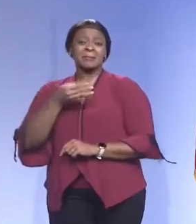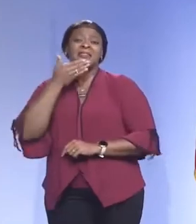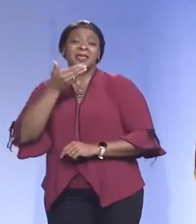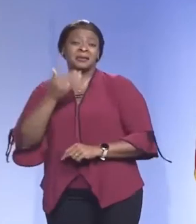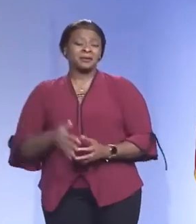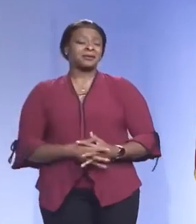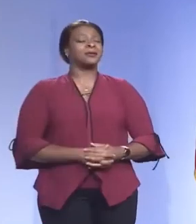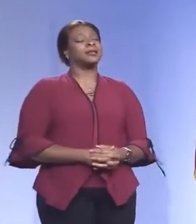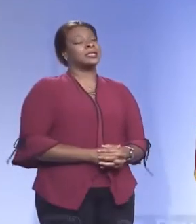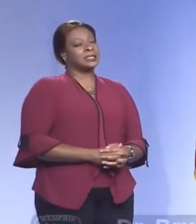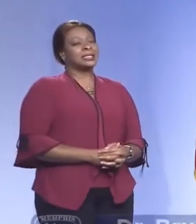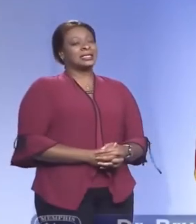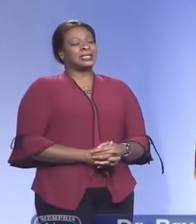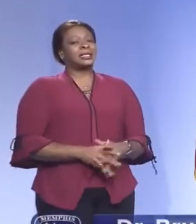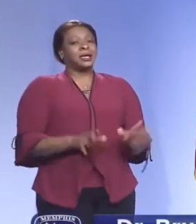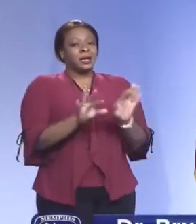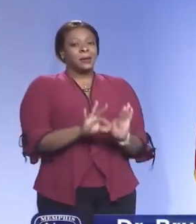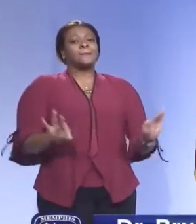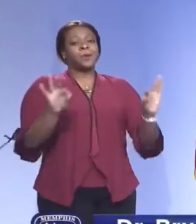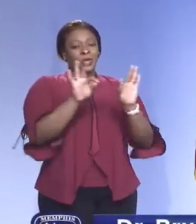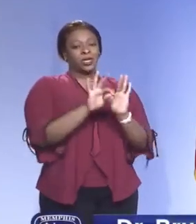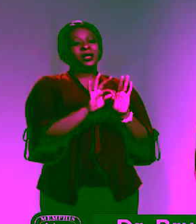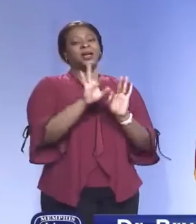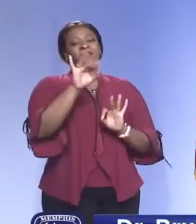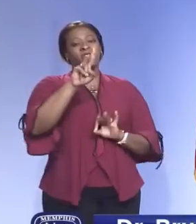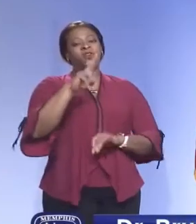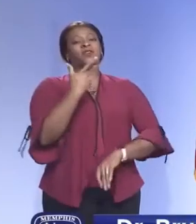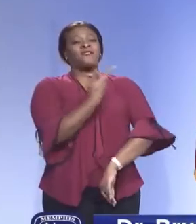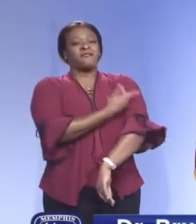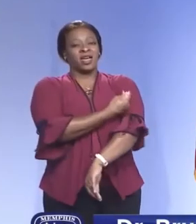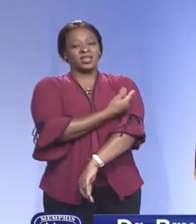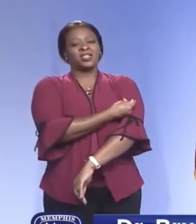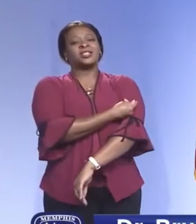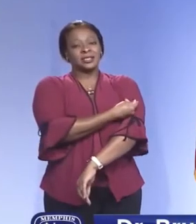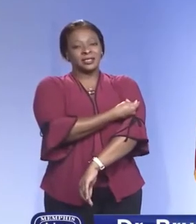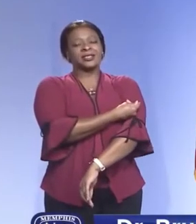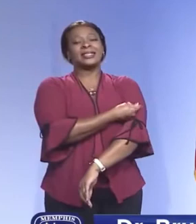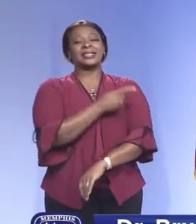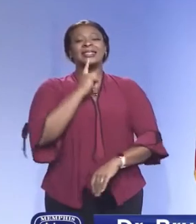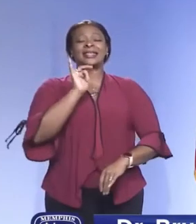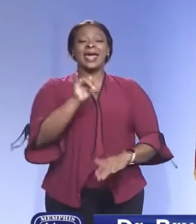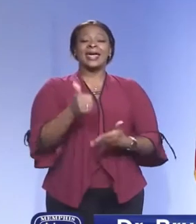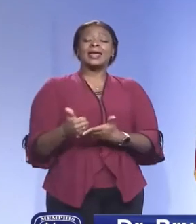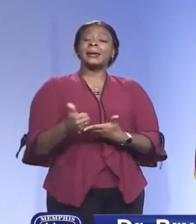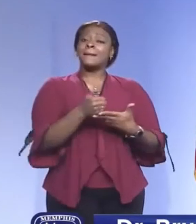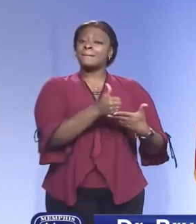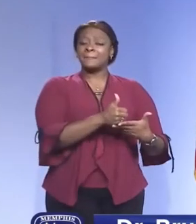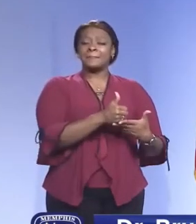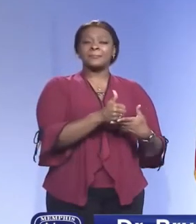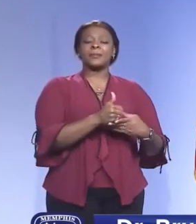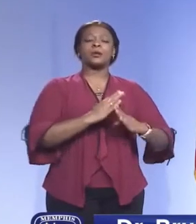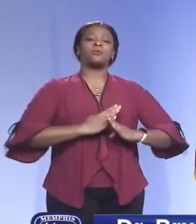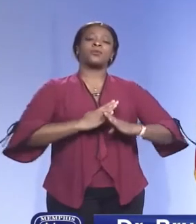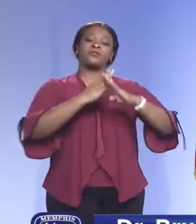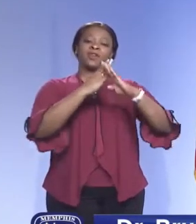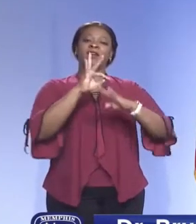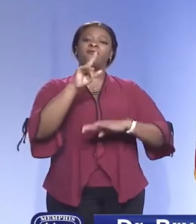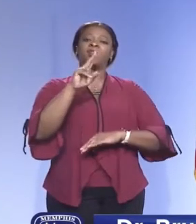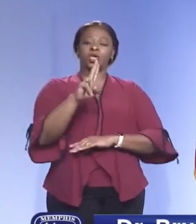I would say the importance of the flu vaccine is that it helps prevent the flu.